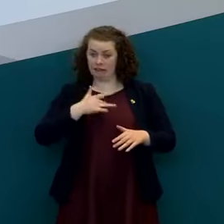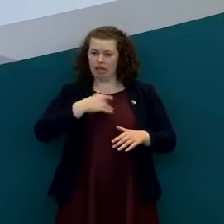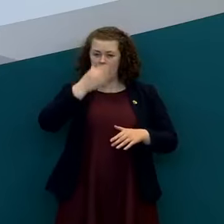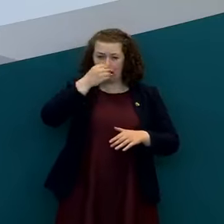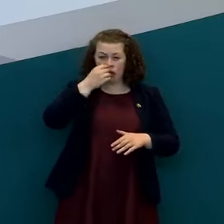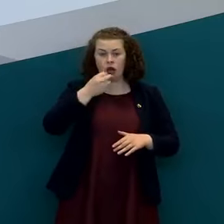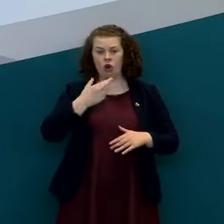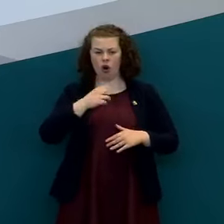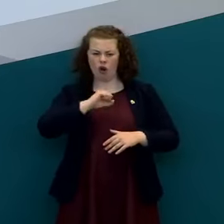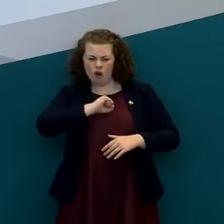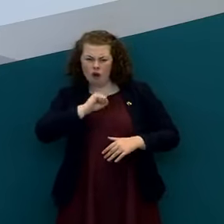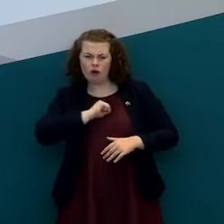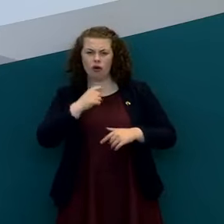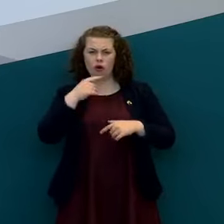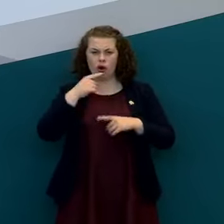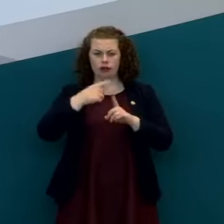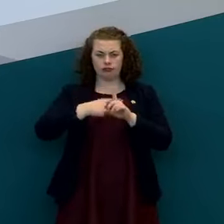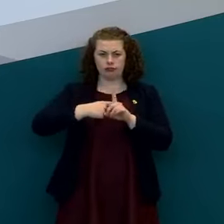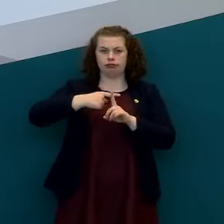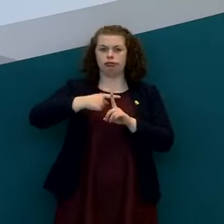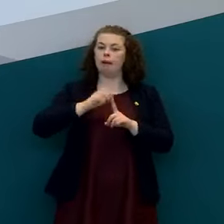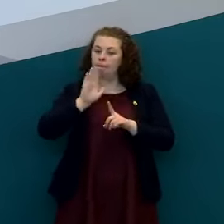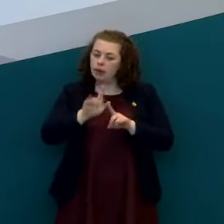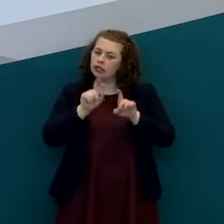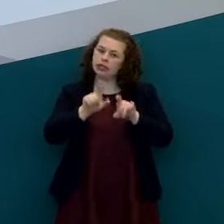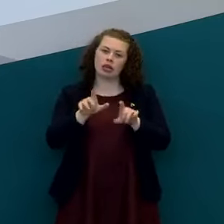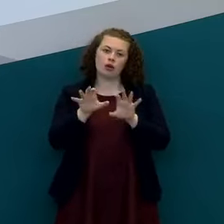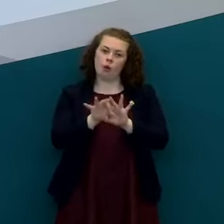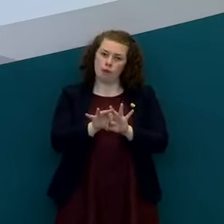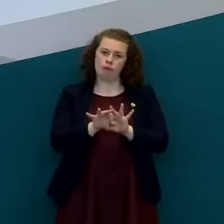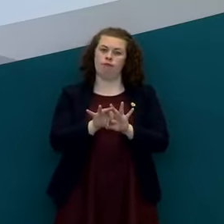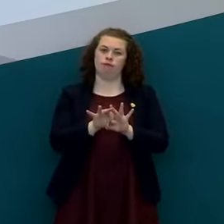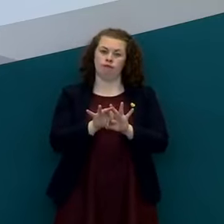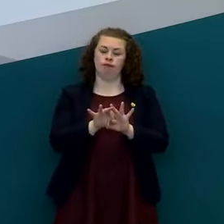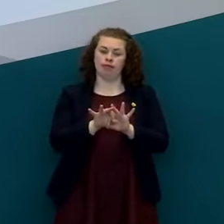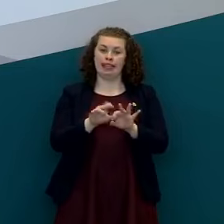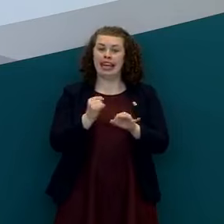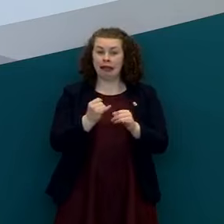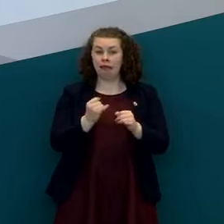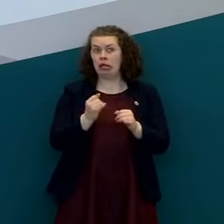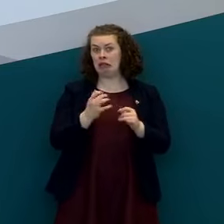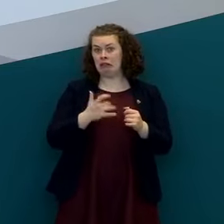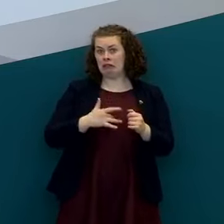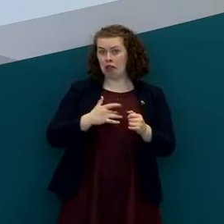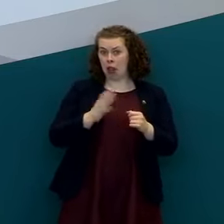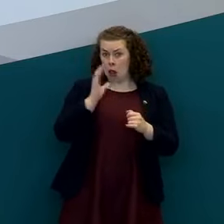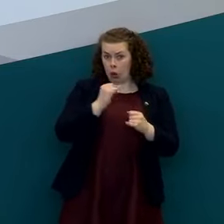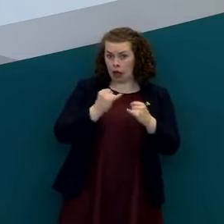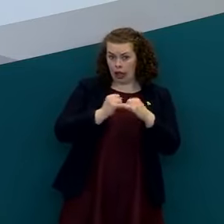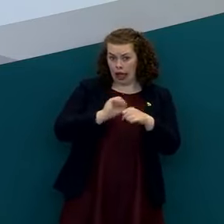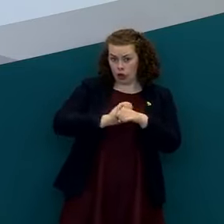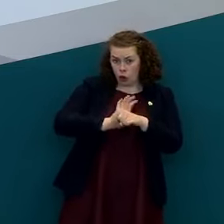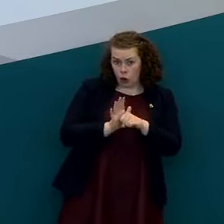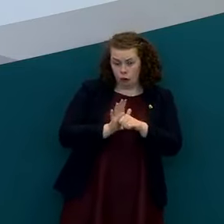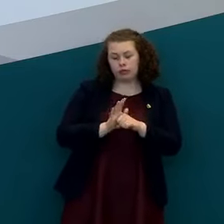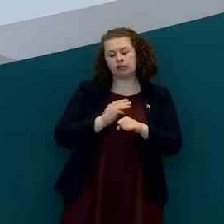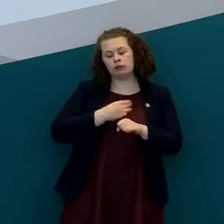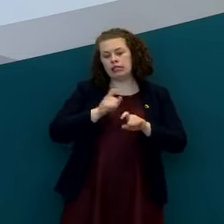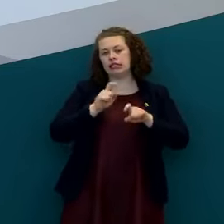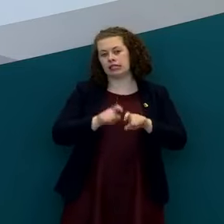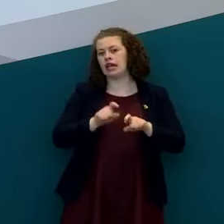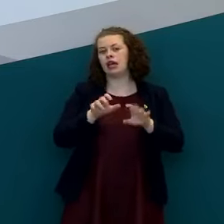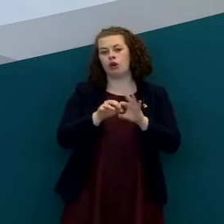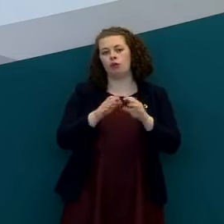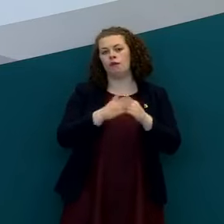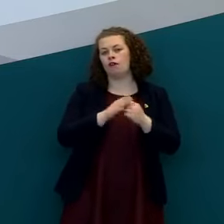and that if they if they have symptoms uh that are covert like that covert is the disease uh until such time as they're tested and they have a test